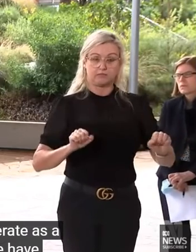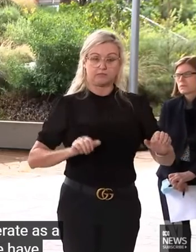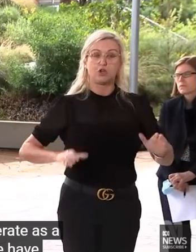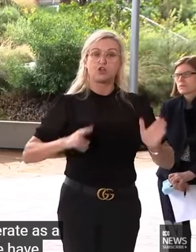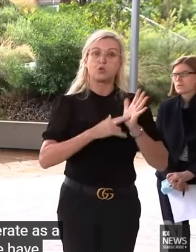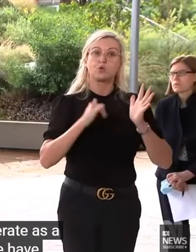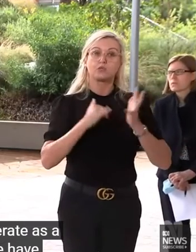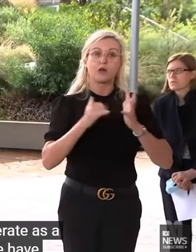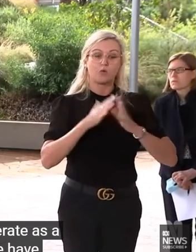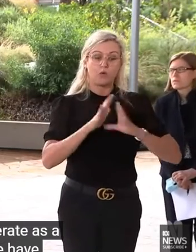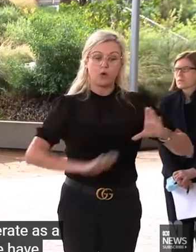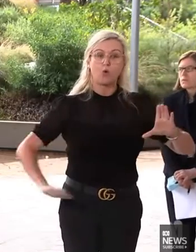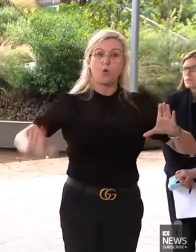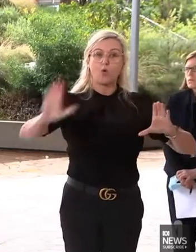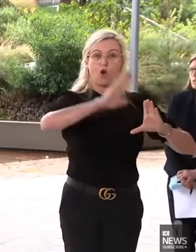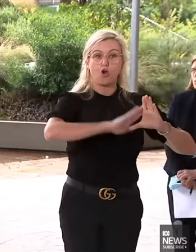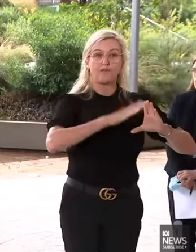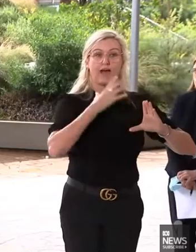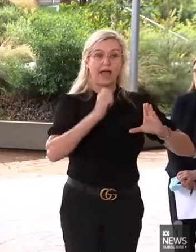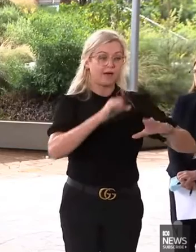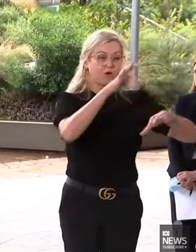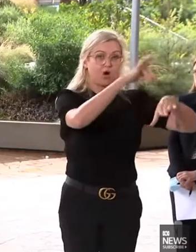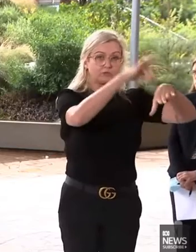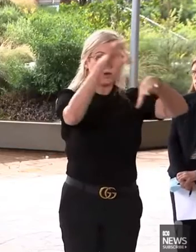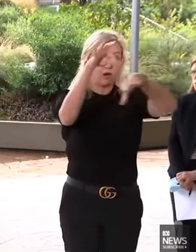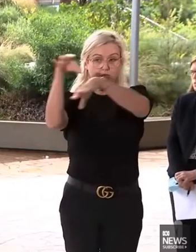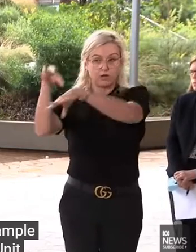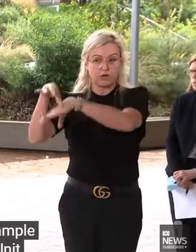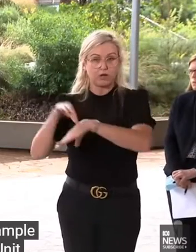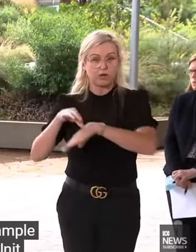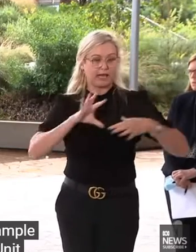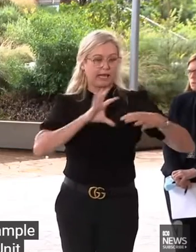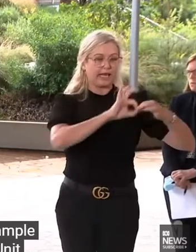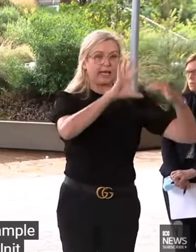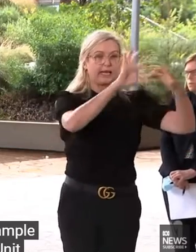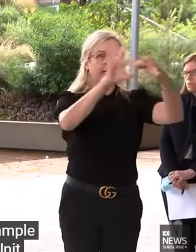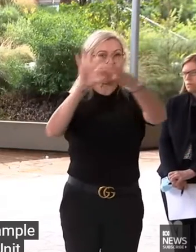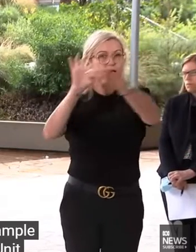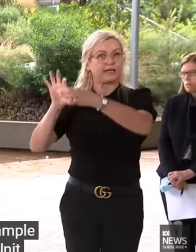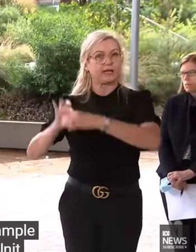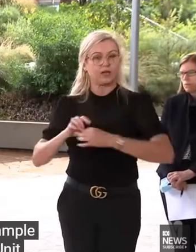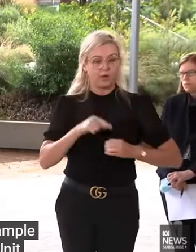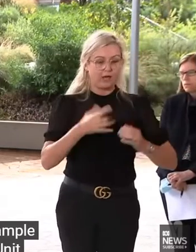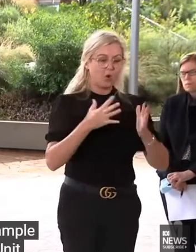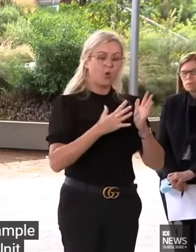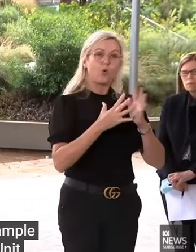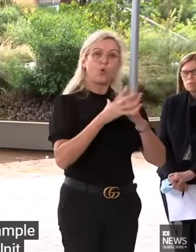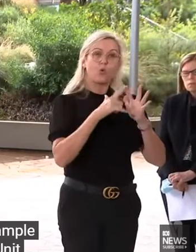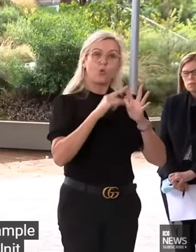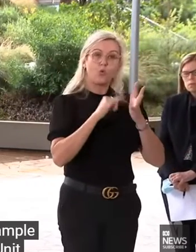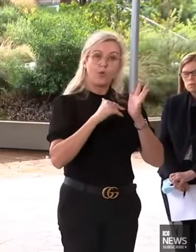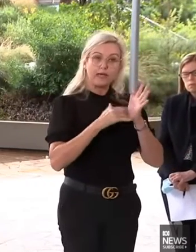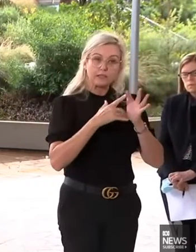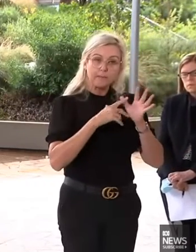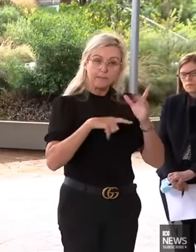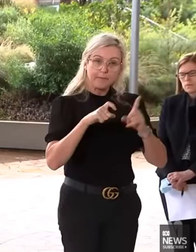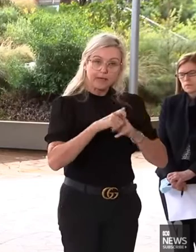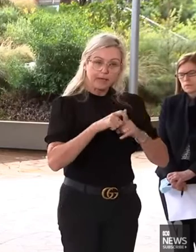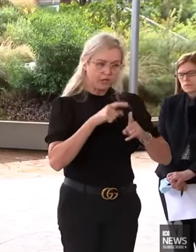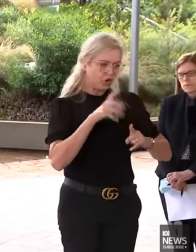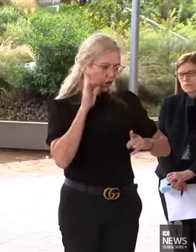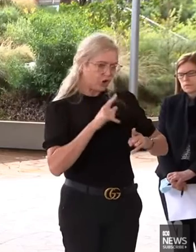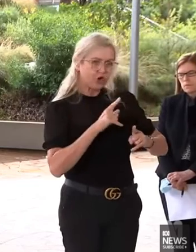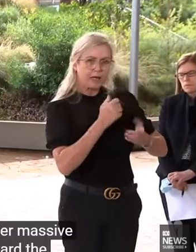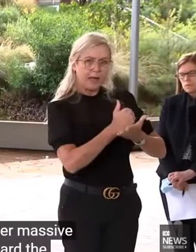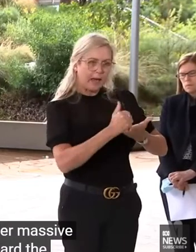have... There might be, for example, an intensive care unit at West Mid that's under massive pressure. And you heard the figures I